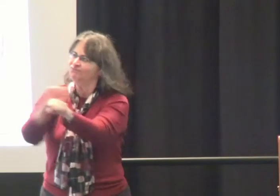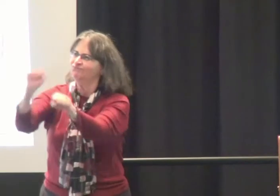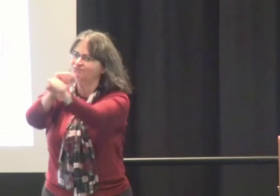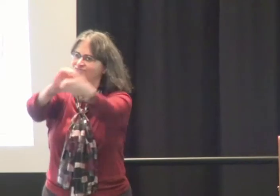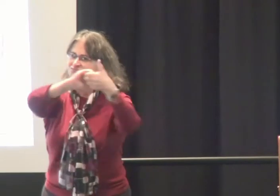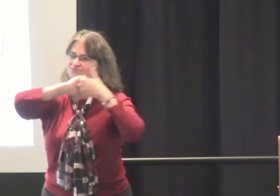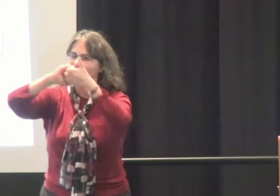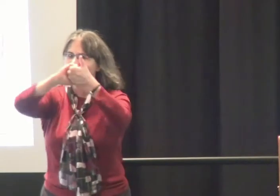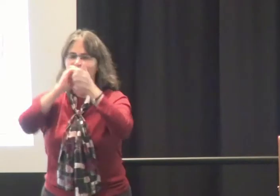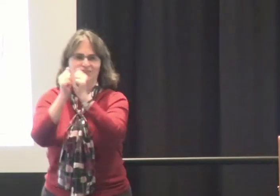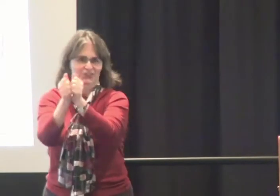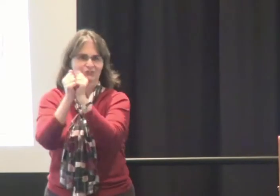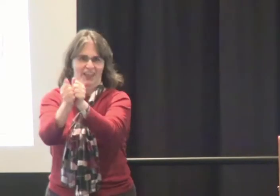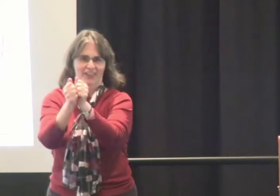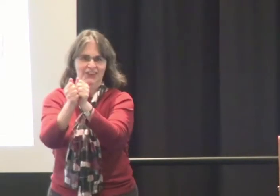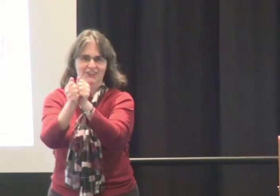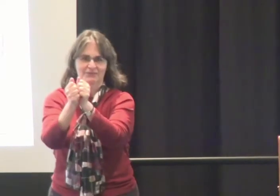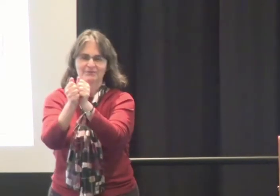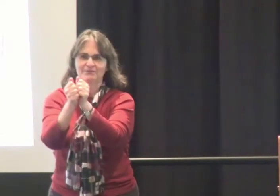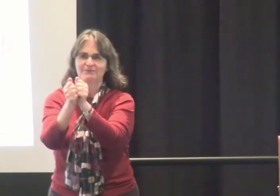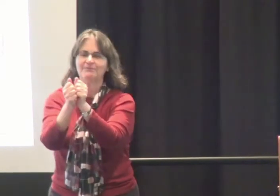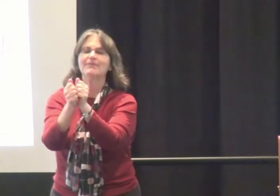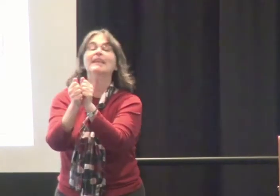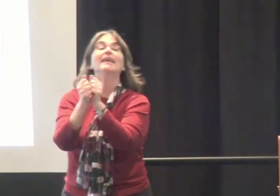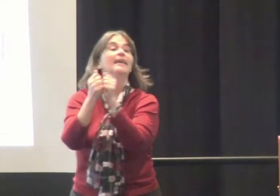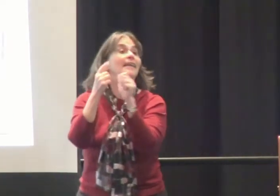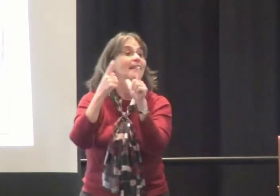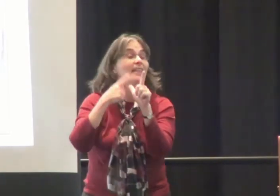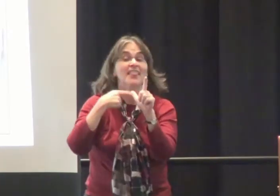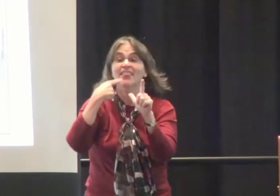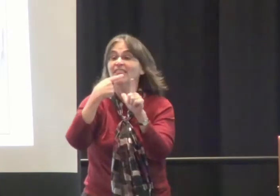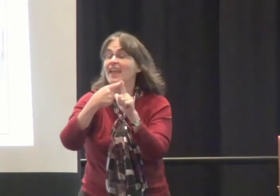about, who worked diligently and hard together to acquire new skills.